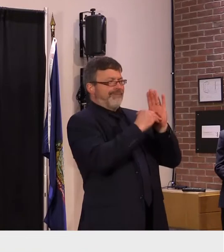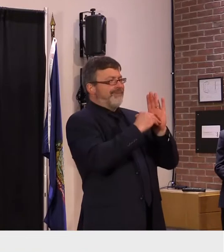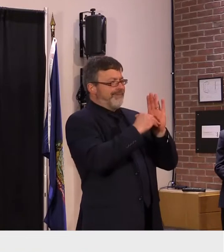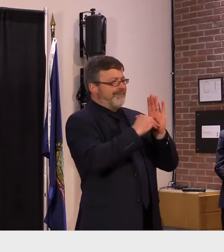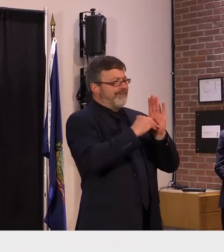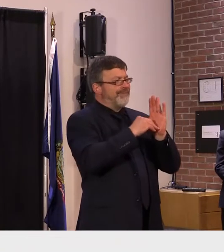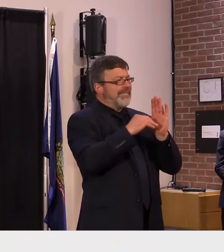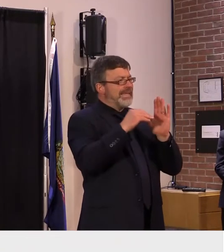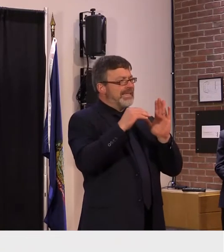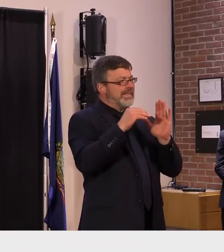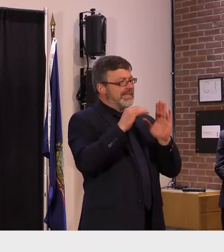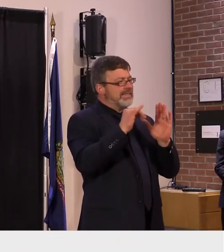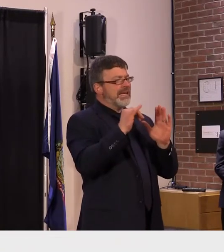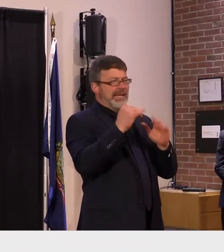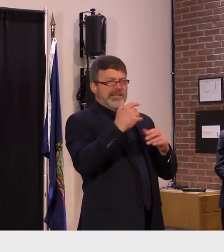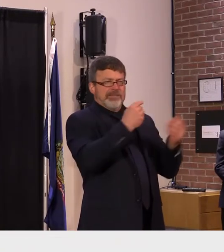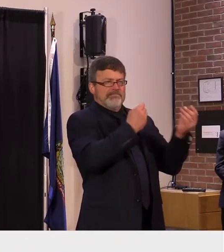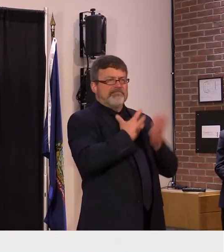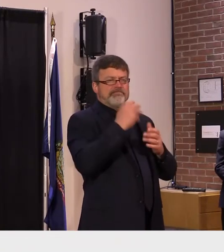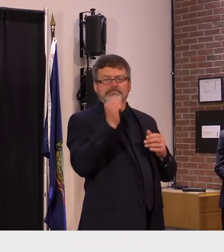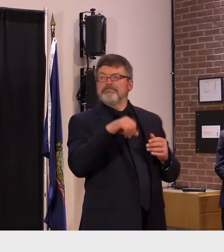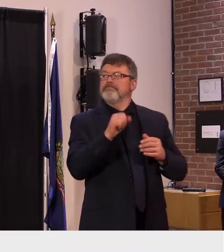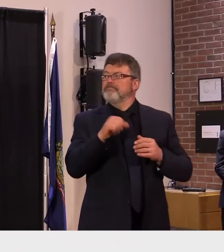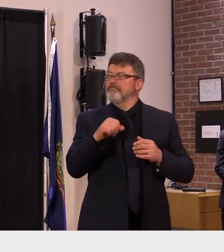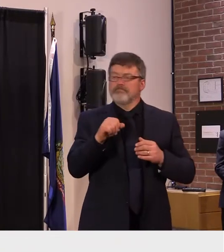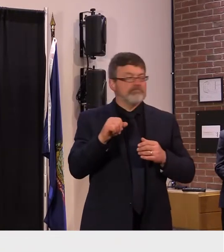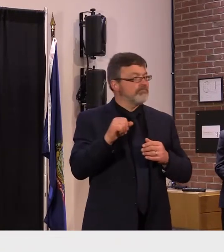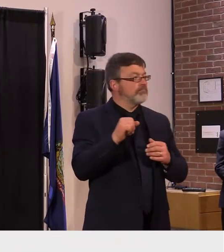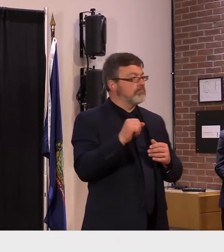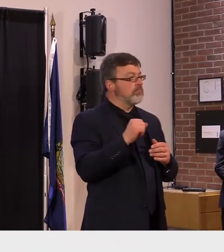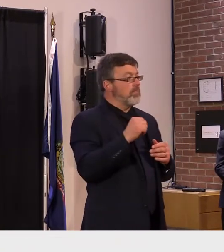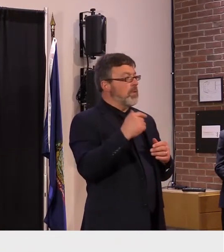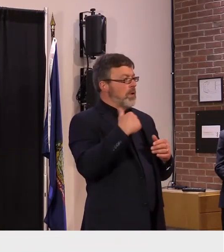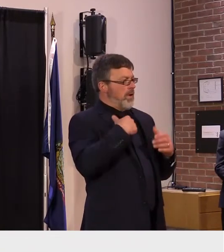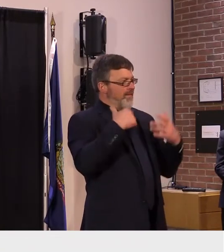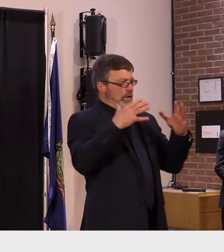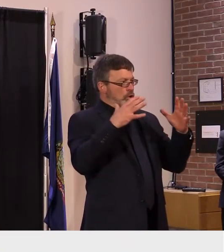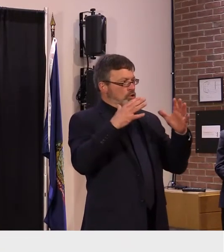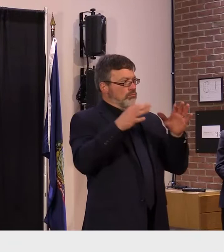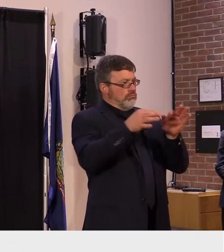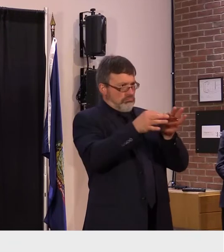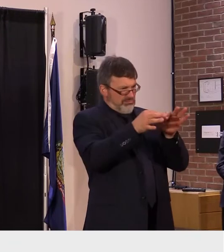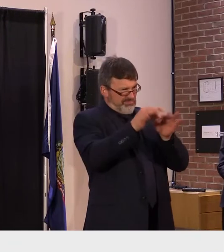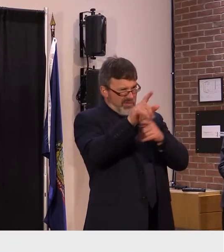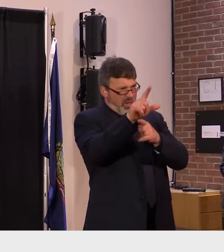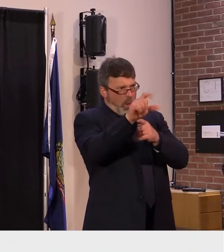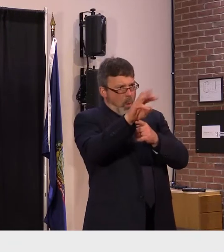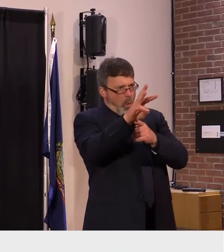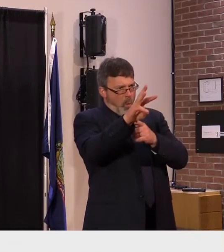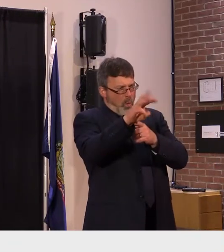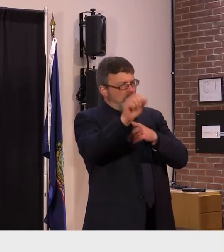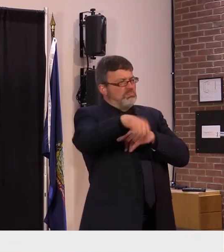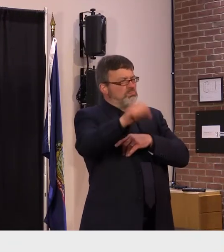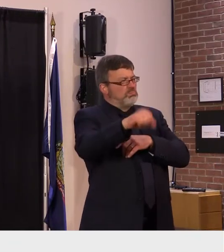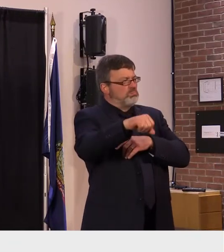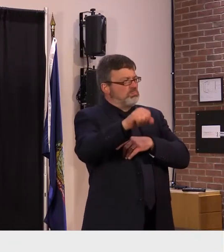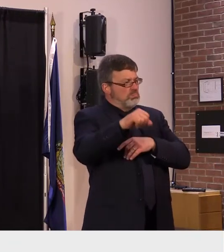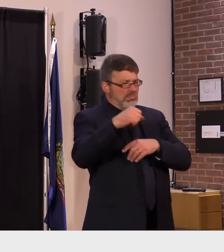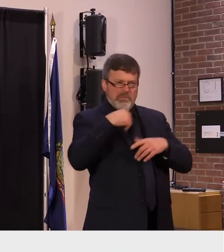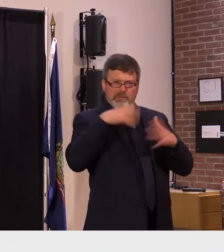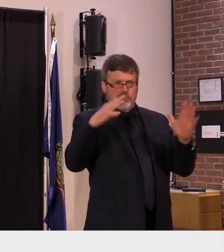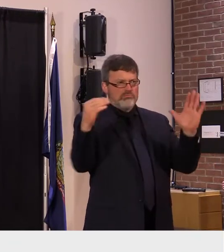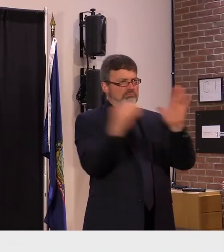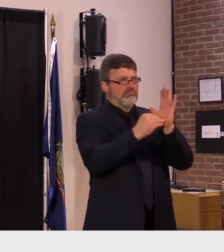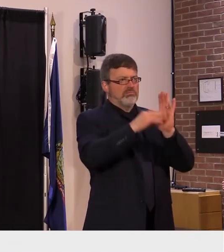so the report i quoted from is just is on there okay let me just give you the three pieces of data from it